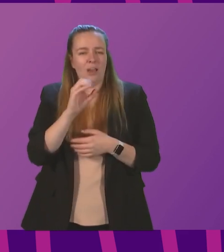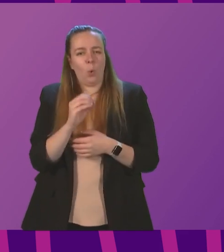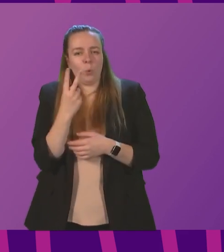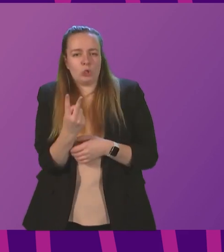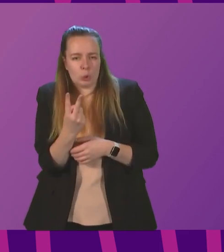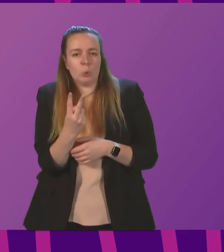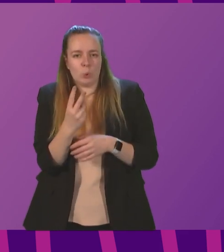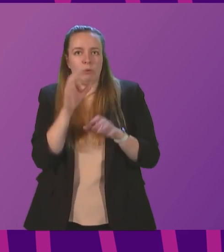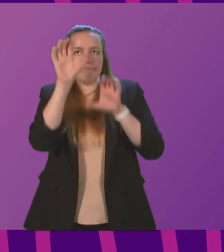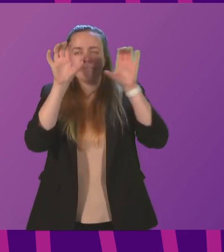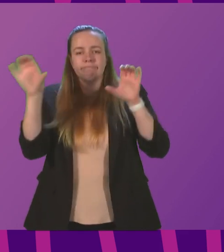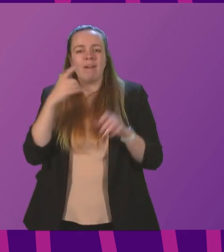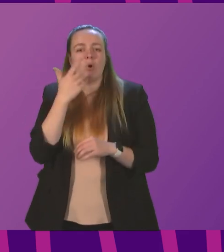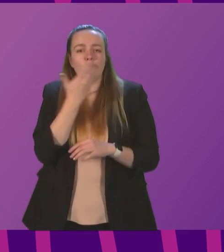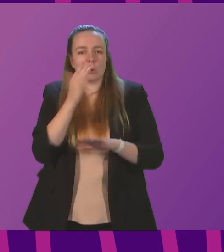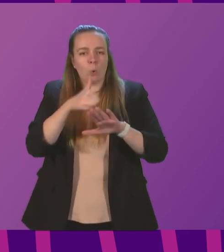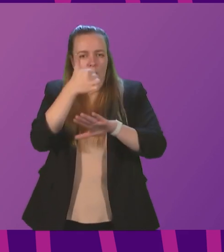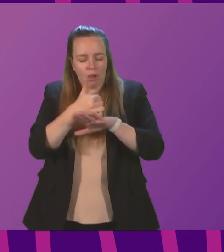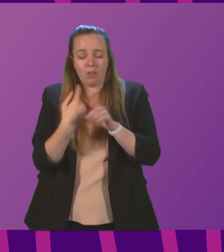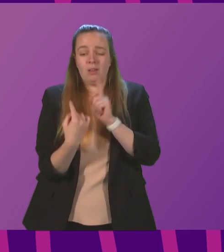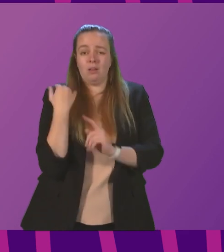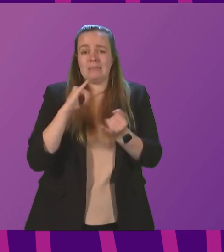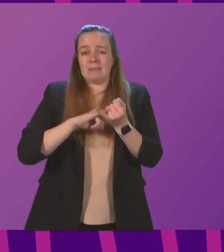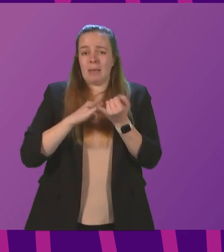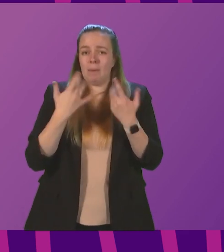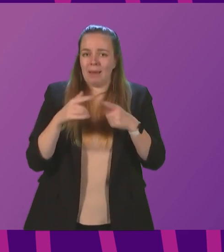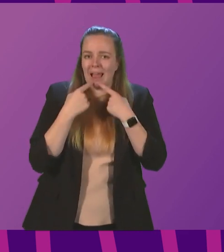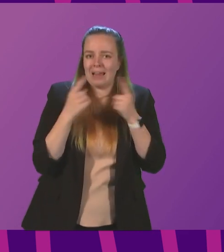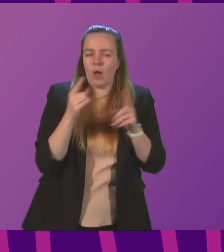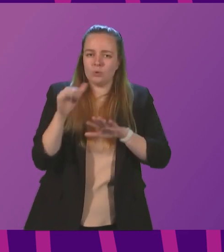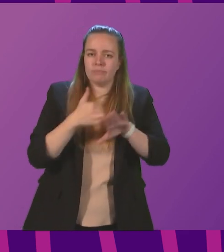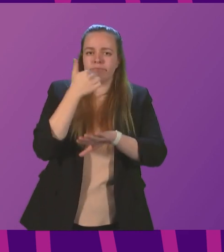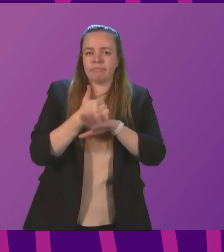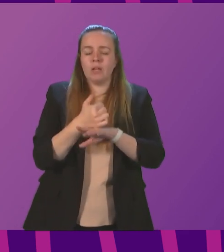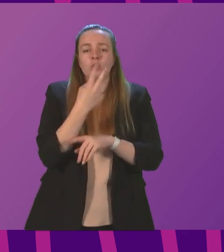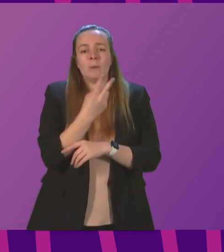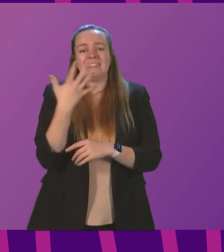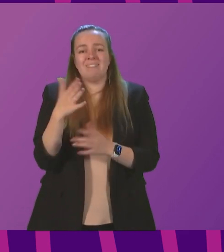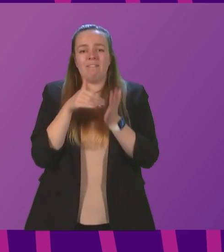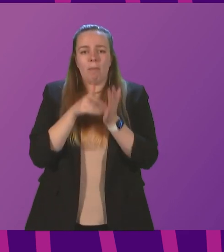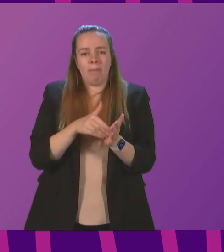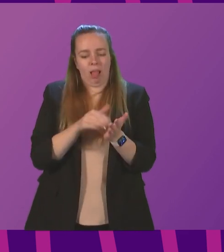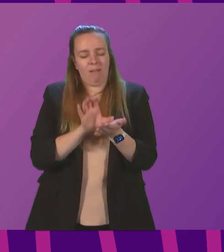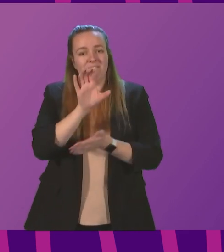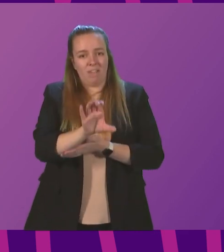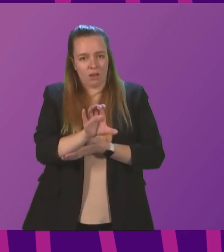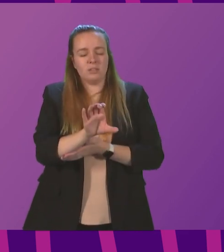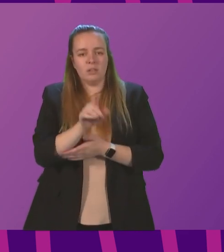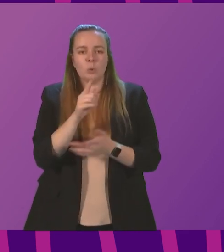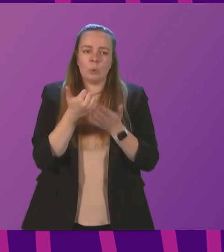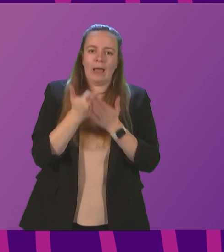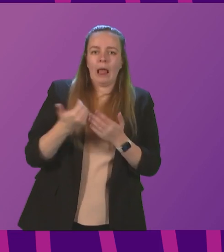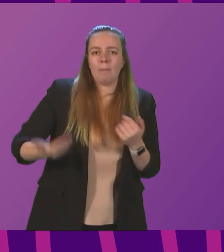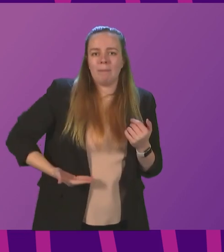monitors in schools. In September, we announced the establishment of a £25 million fund to help businesses